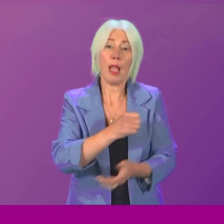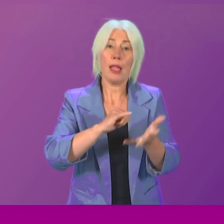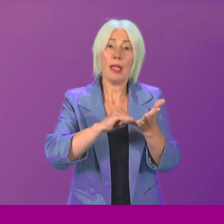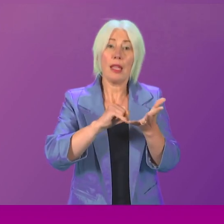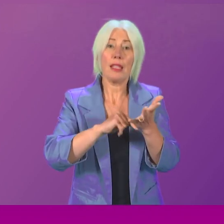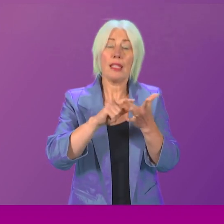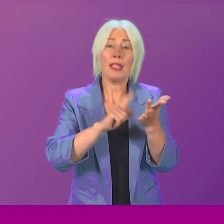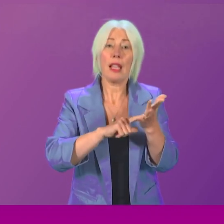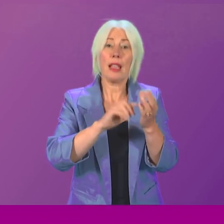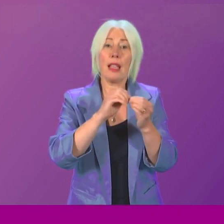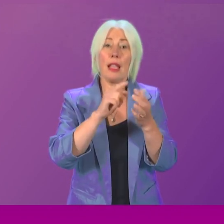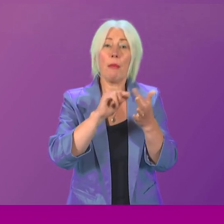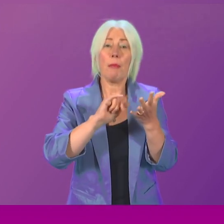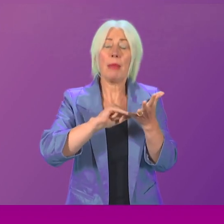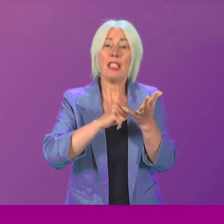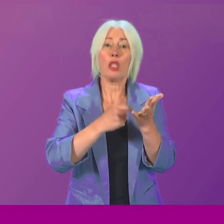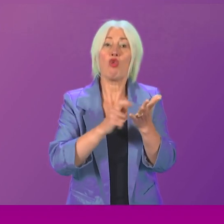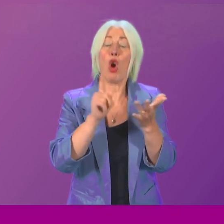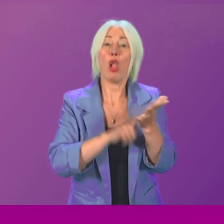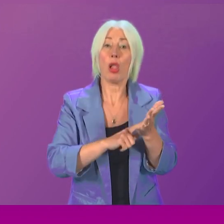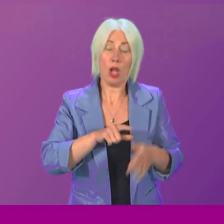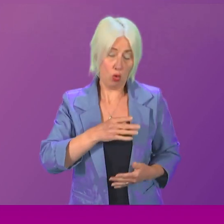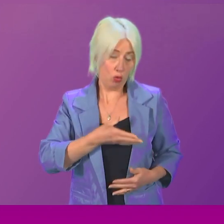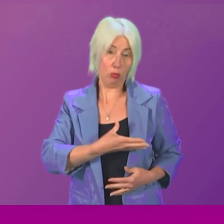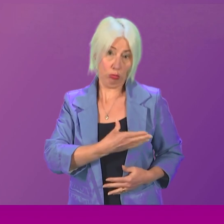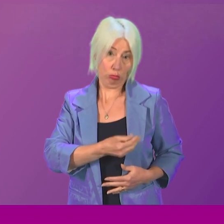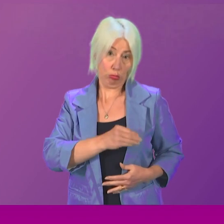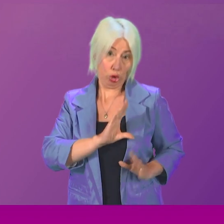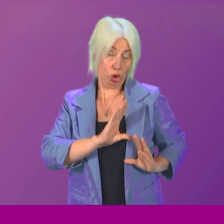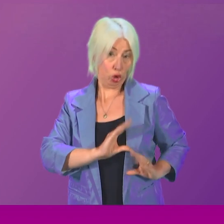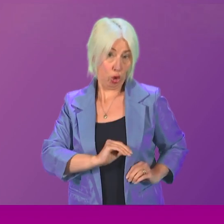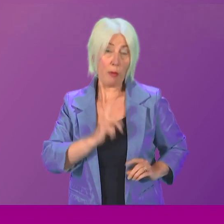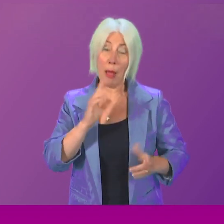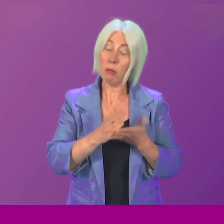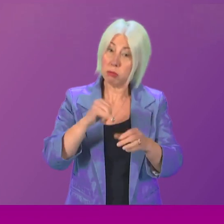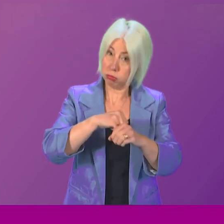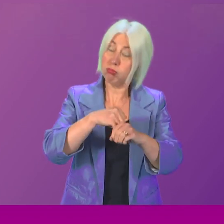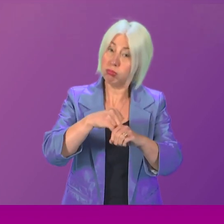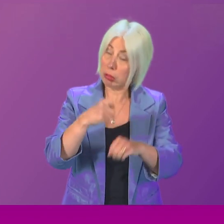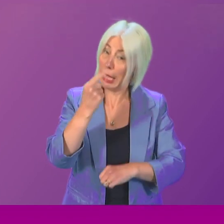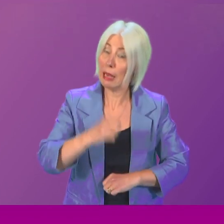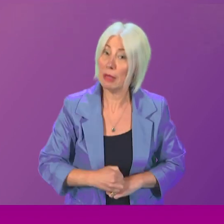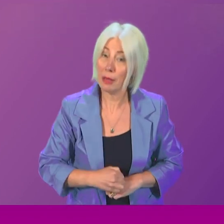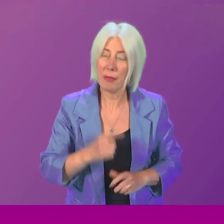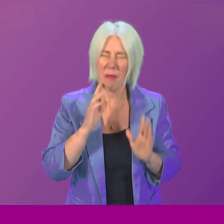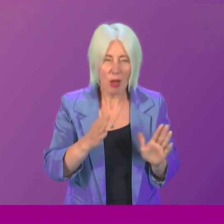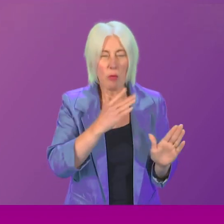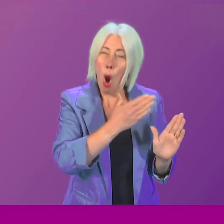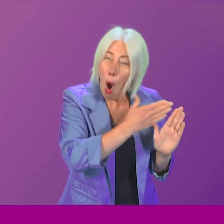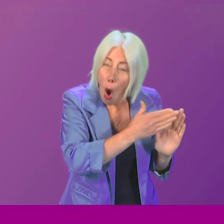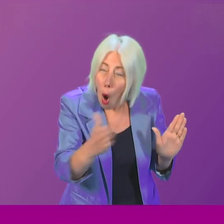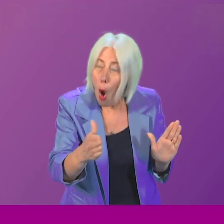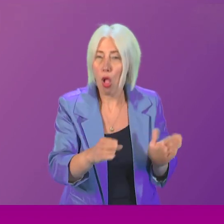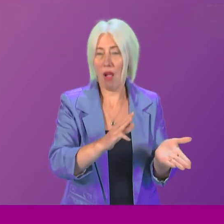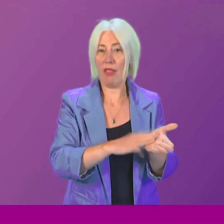breast milk and which is potentially carcinogenic. Carcinogenic. Virtually all of the mothers were made